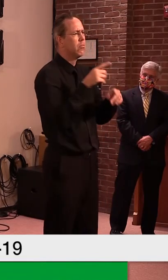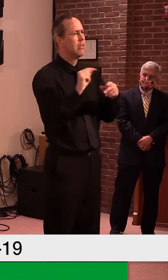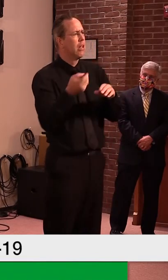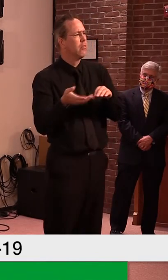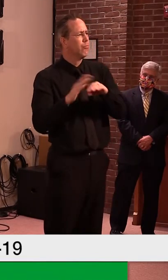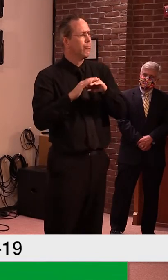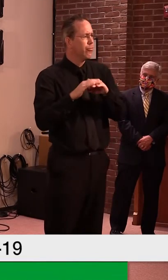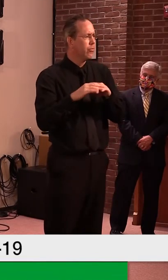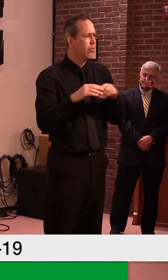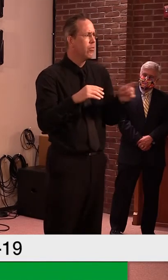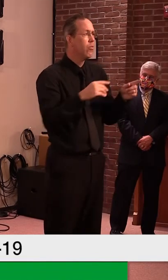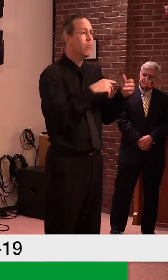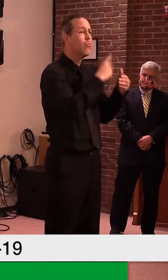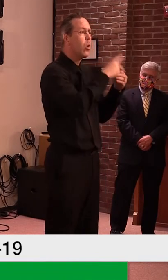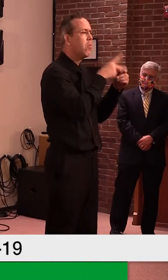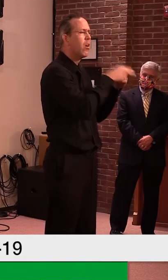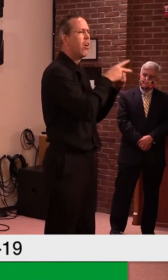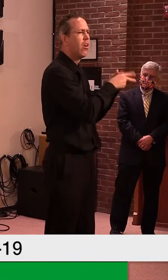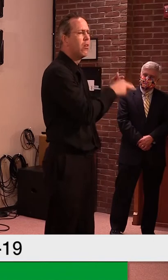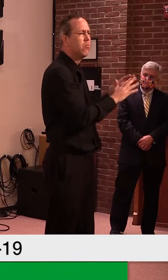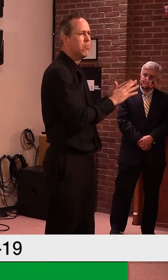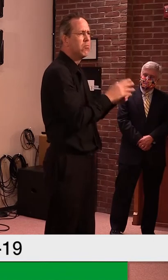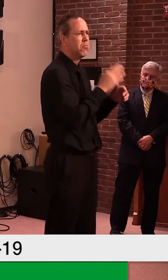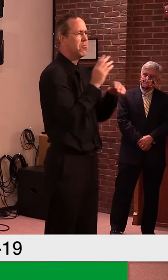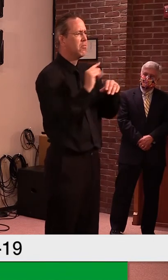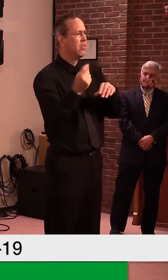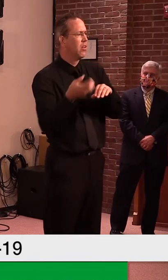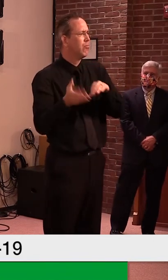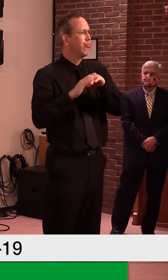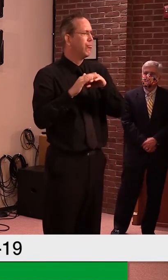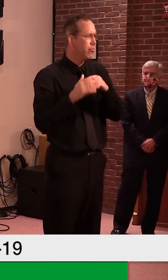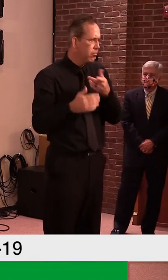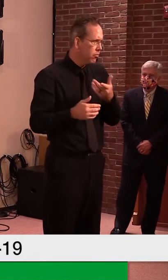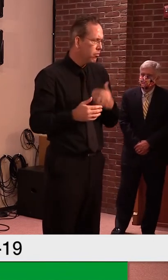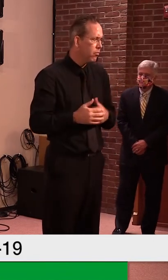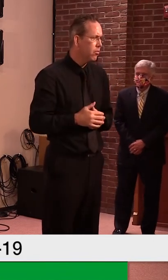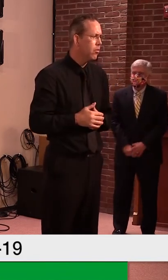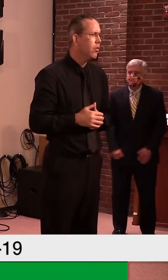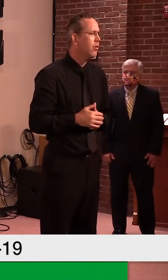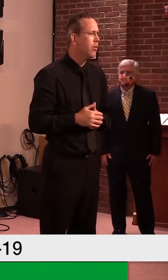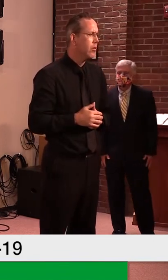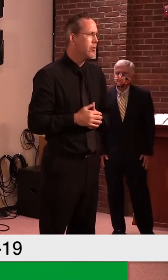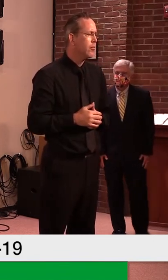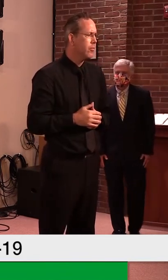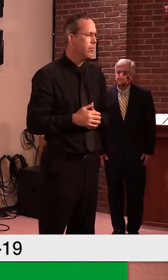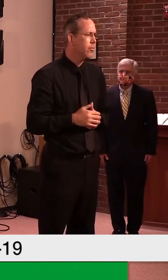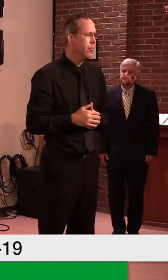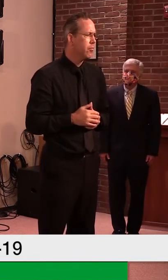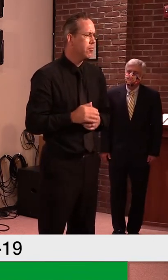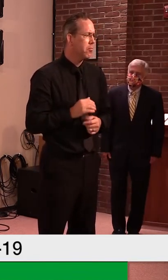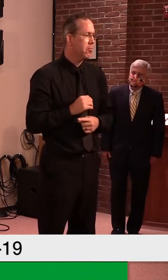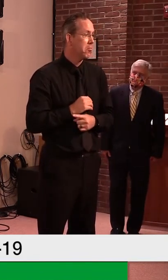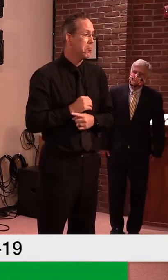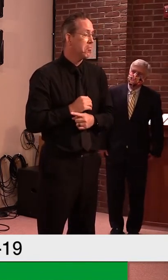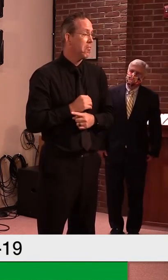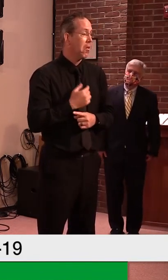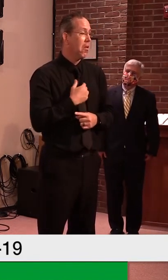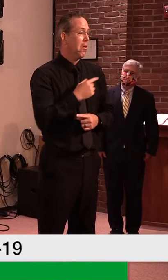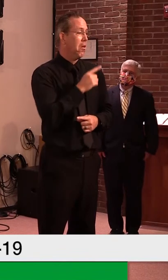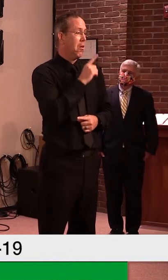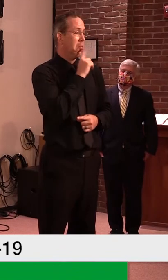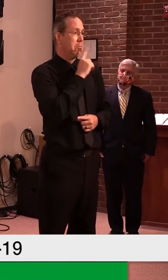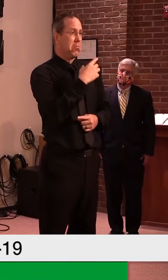as it doesn't affect themselves, I guess. Um, so if we're talking about, you know, a sales tax increase or, uh,